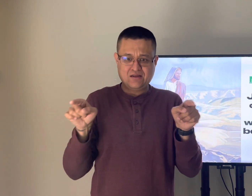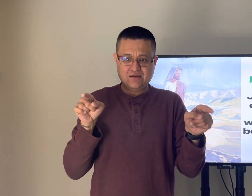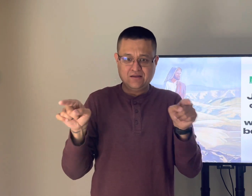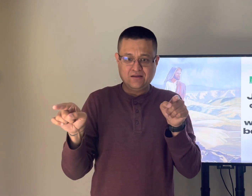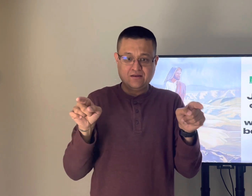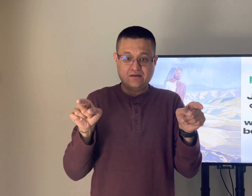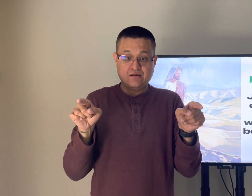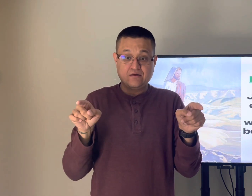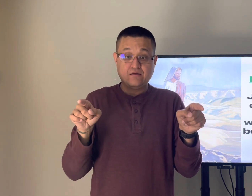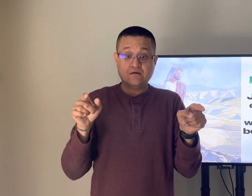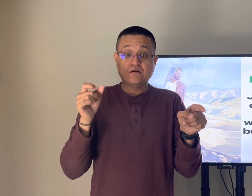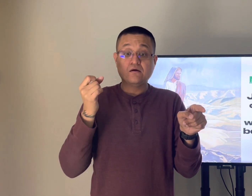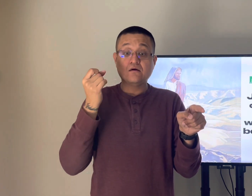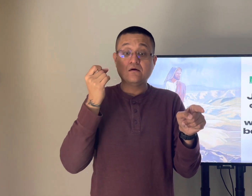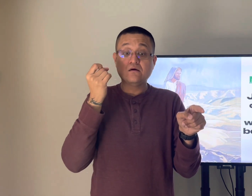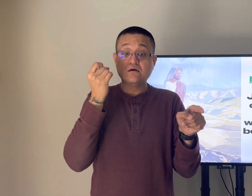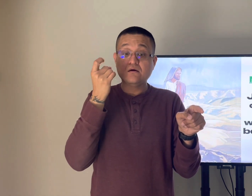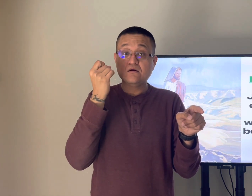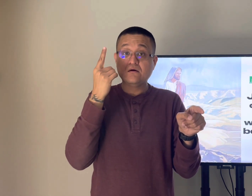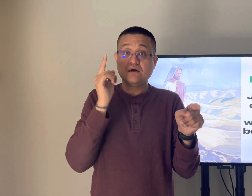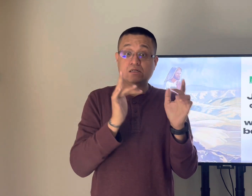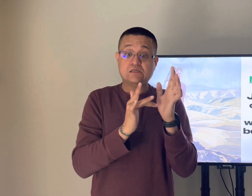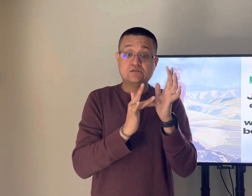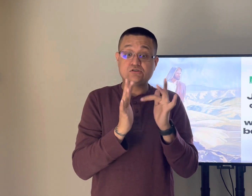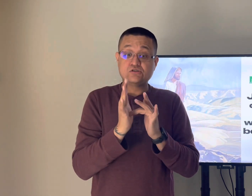so it's kind of comparing these two different stories here